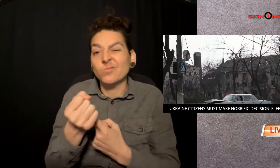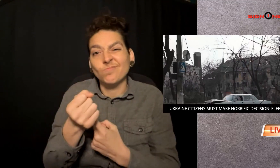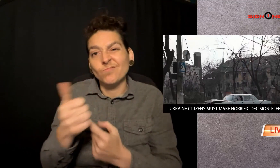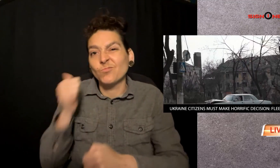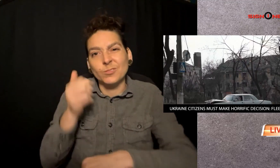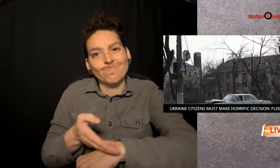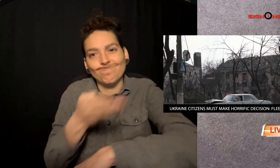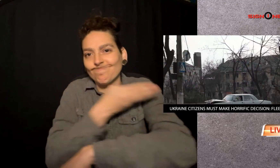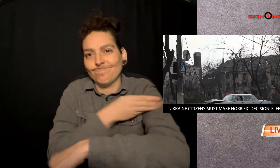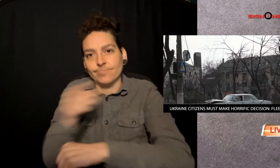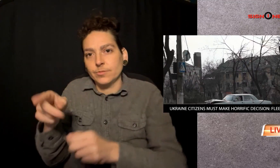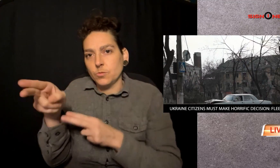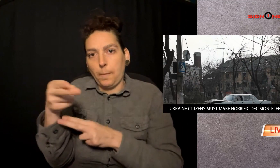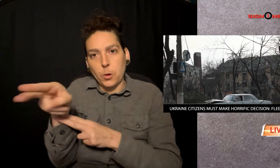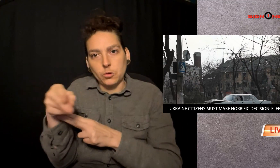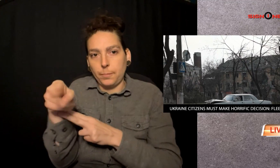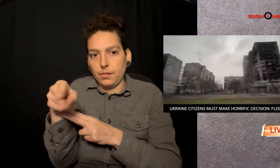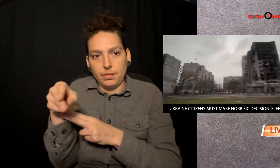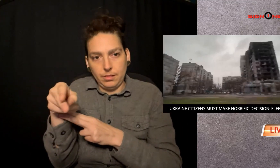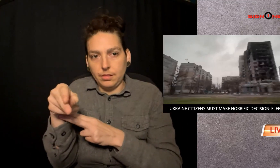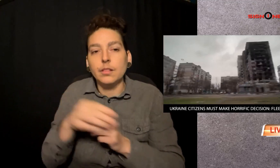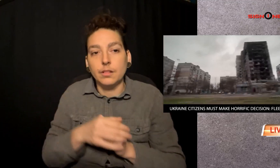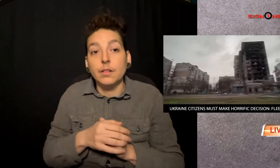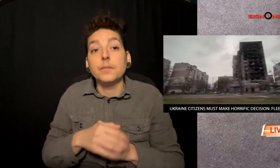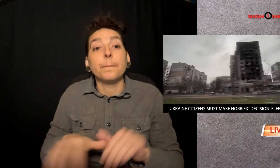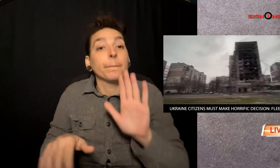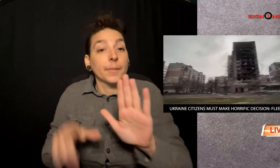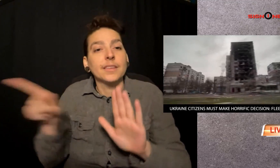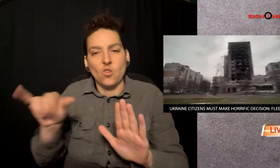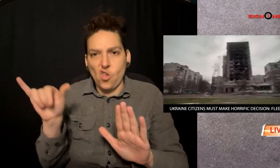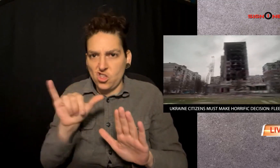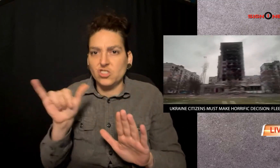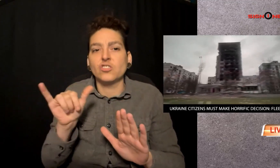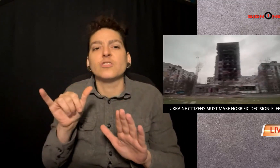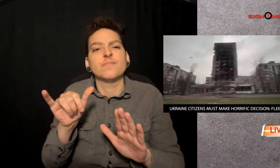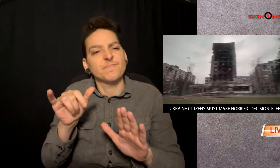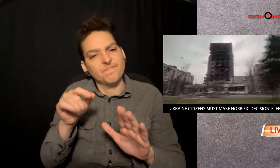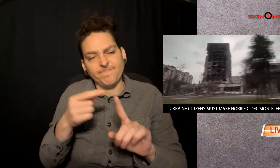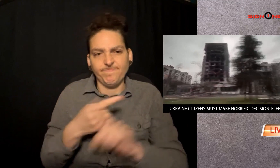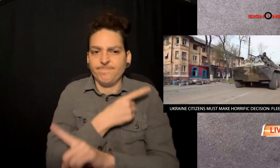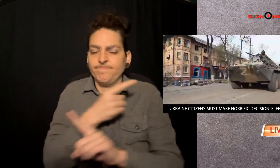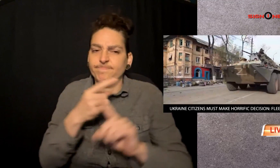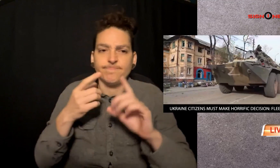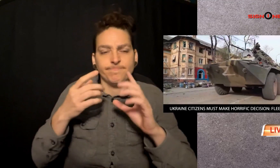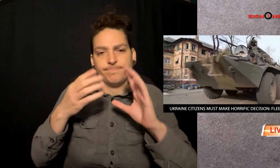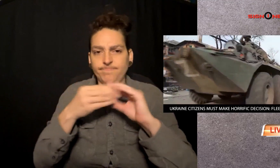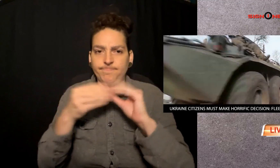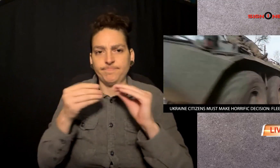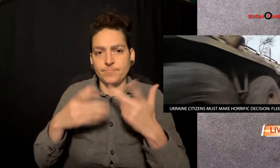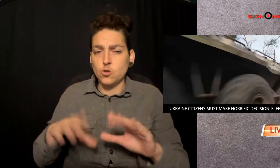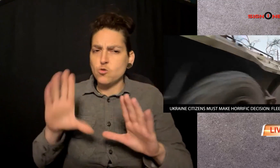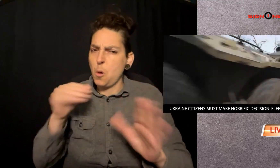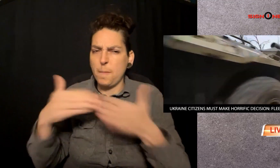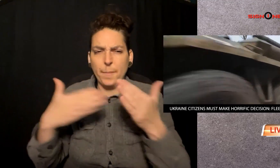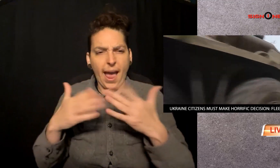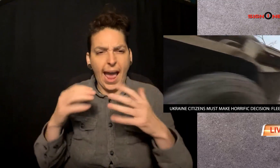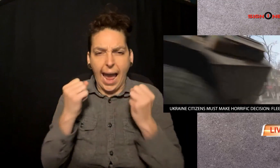Ukraine President Volodymyr Zelensky admitted the situation will not get better in Mariupol, but he also